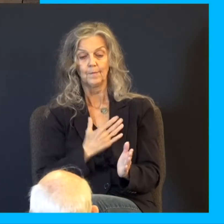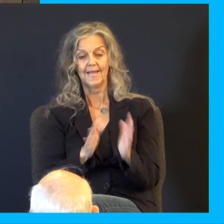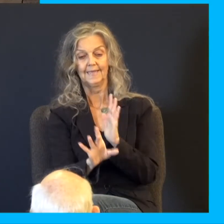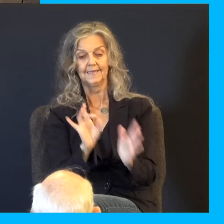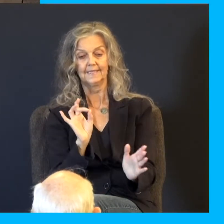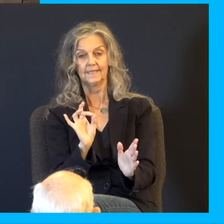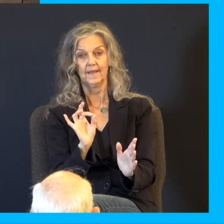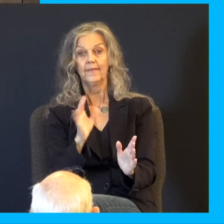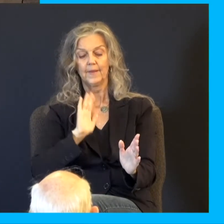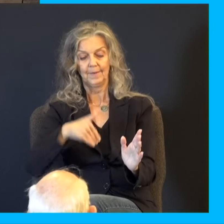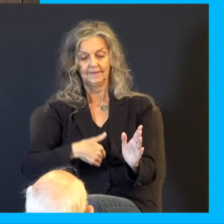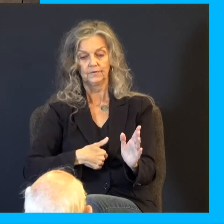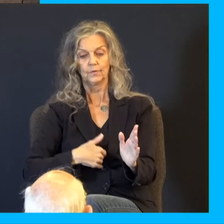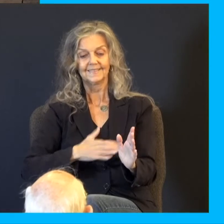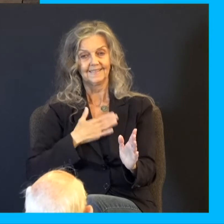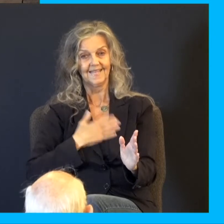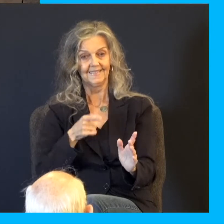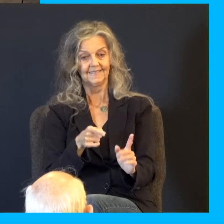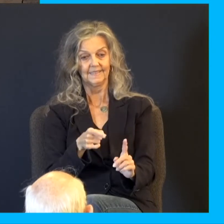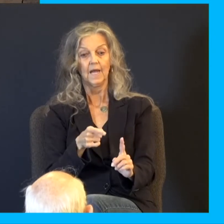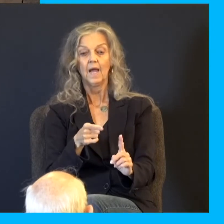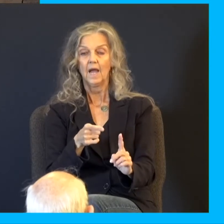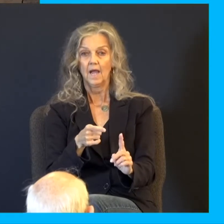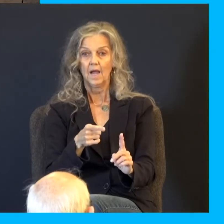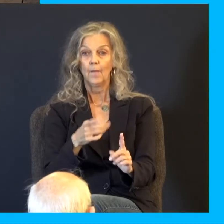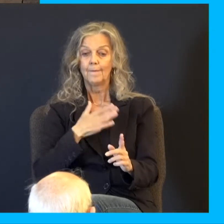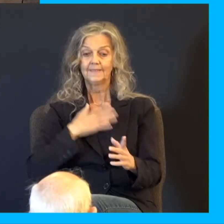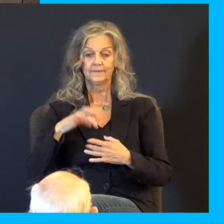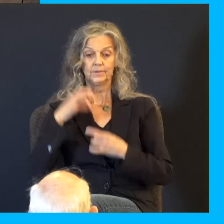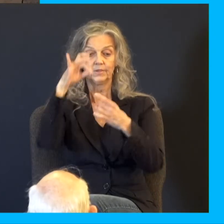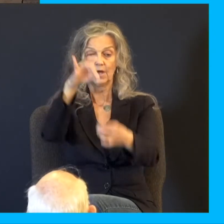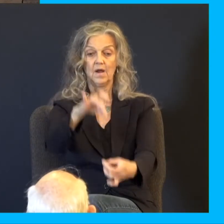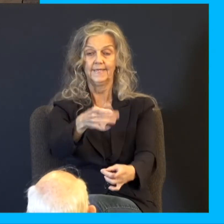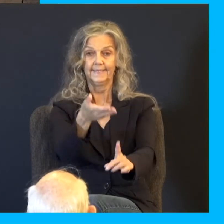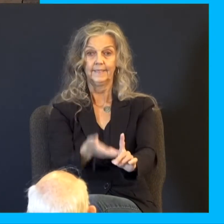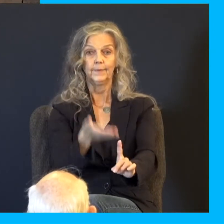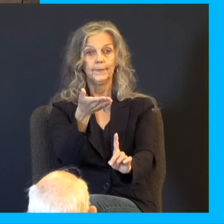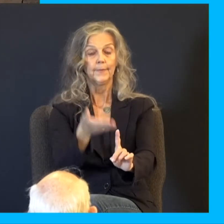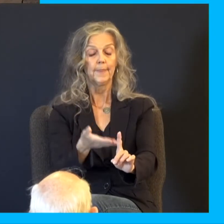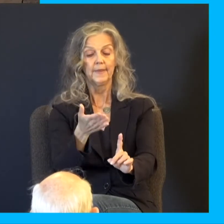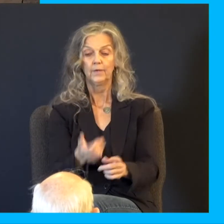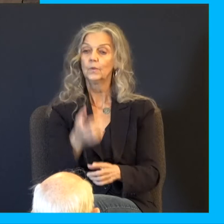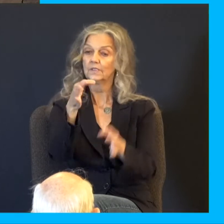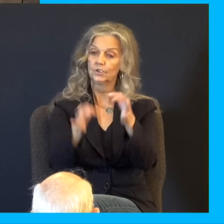my soul delighteth. I have put my spirit upon him. He shall bring forth judgment to the Gentiles.